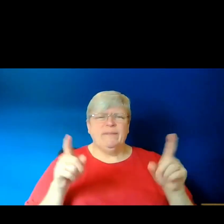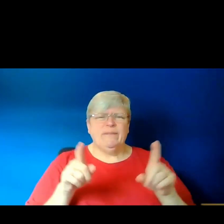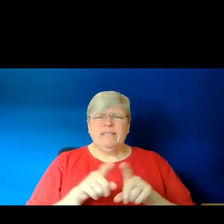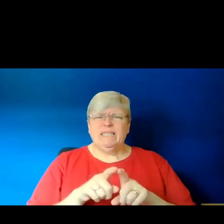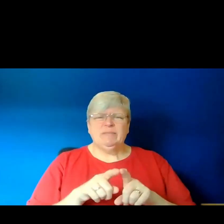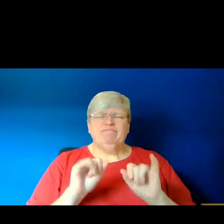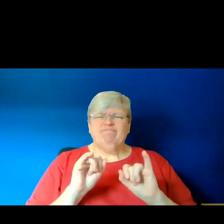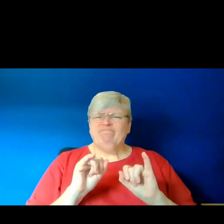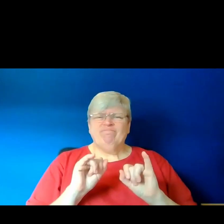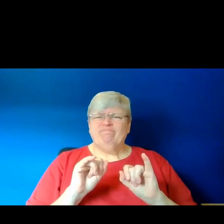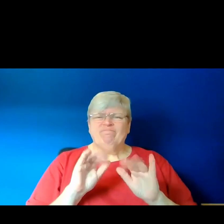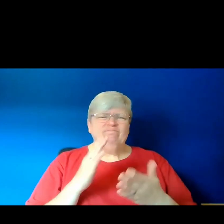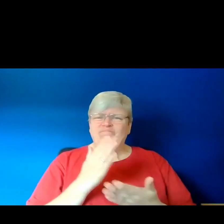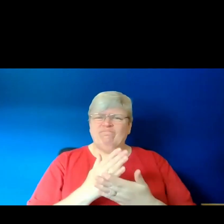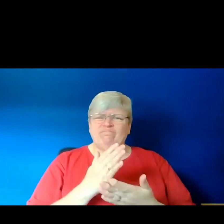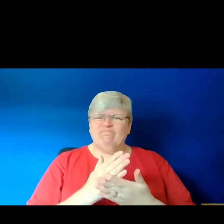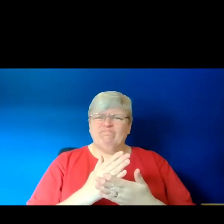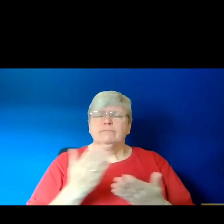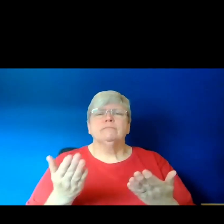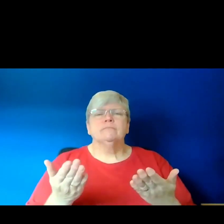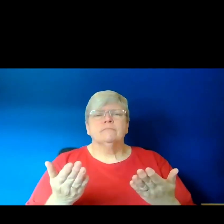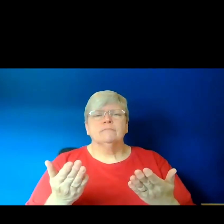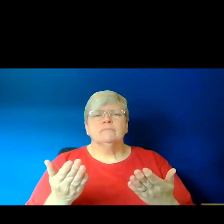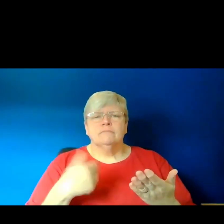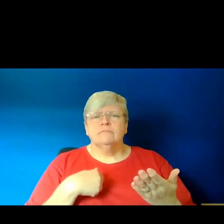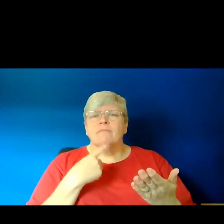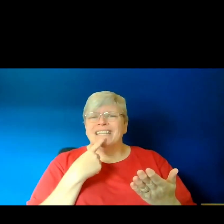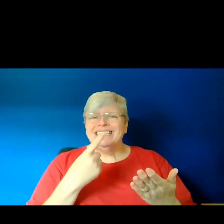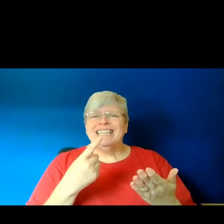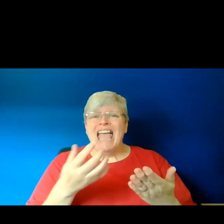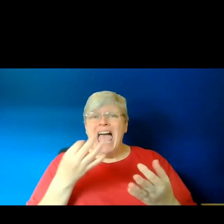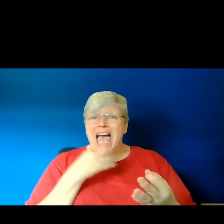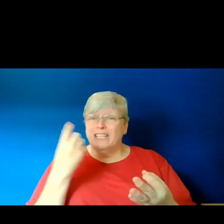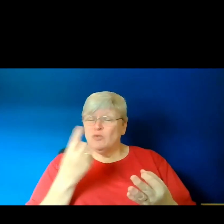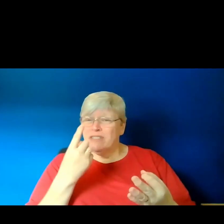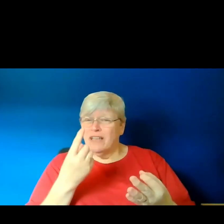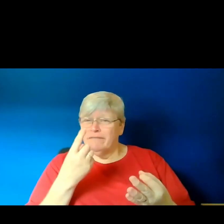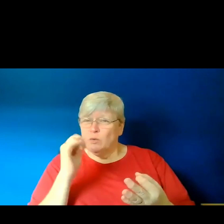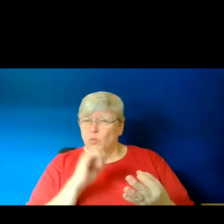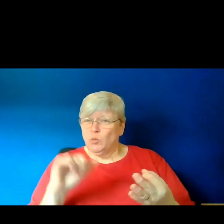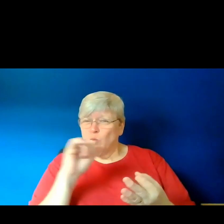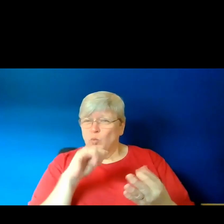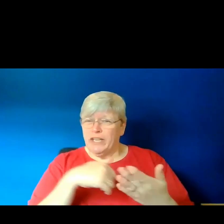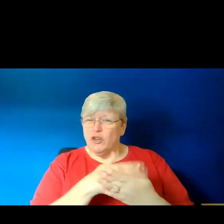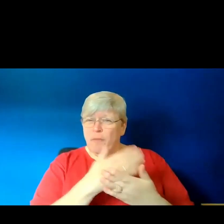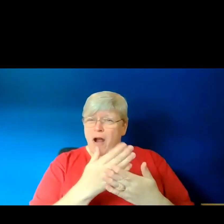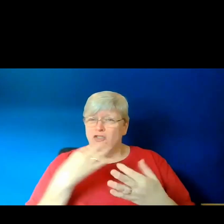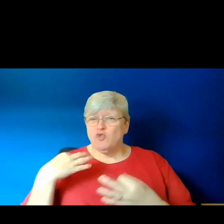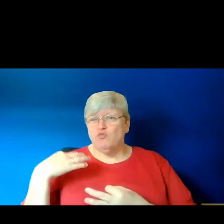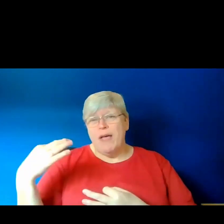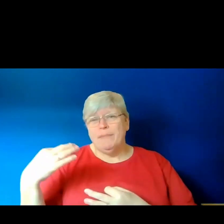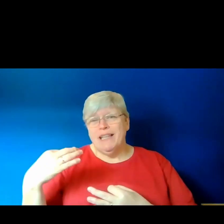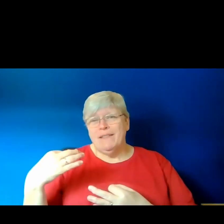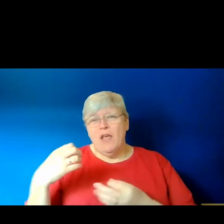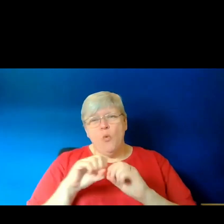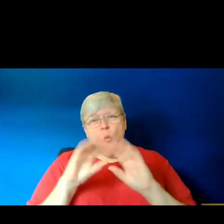uncurated. So I would say ask yourself what features represent the world of the poem and the people